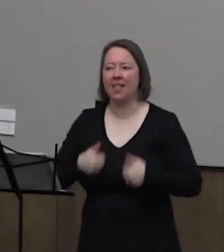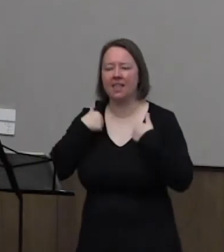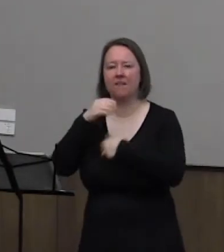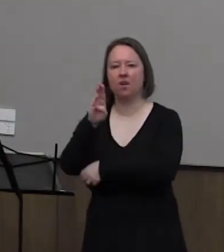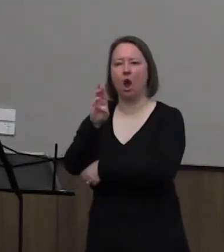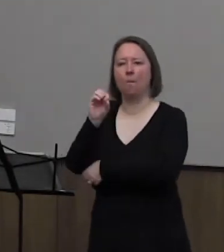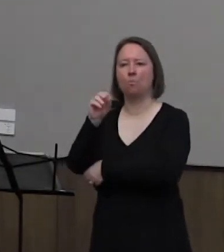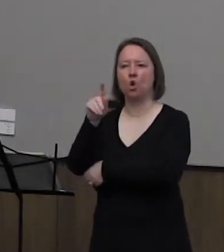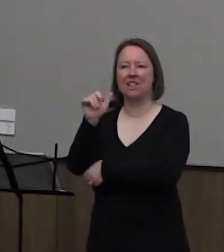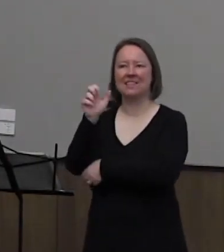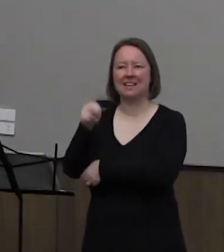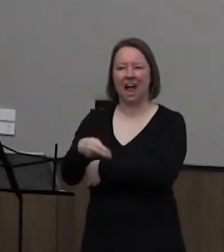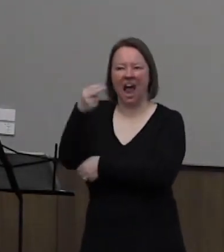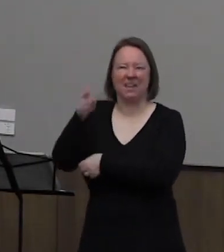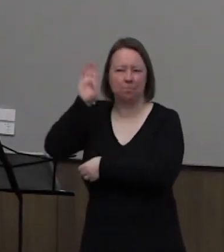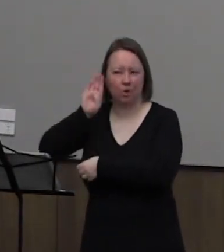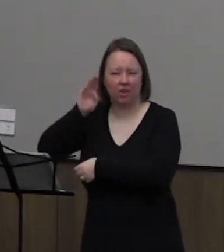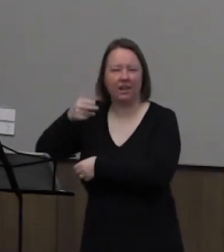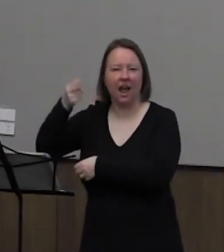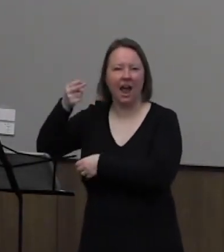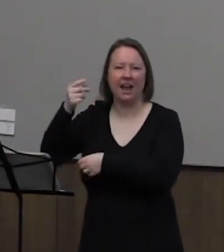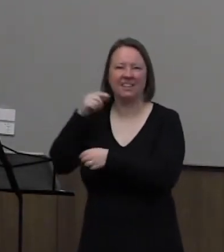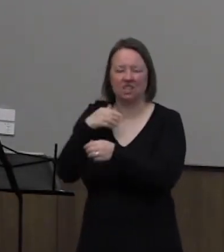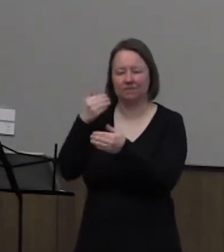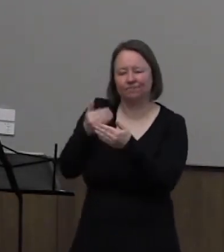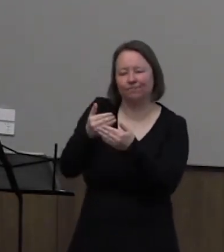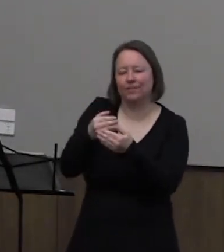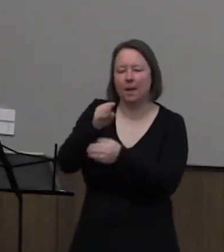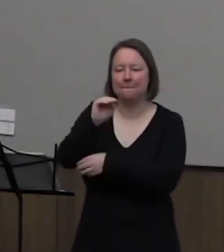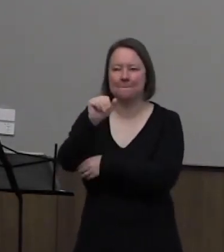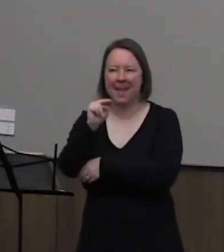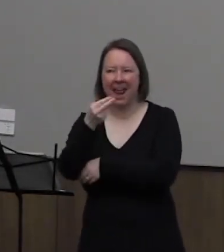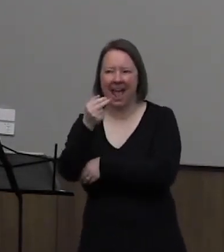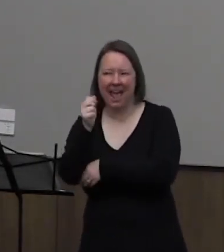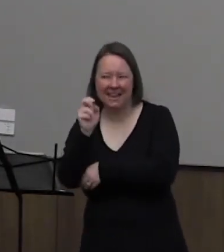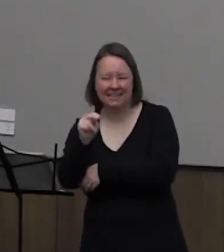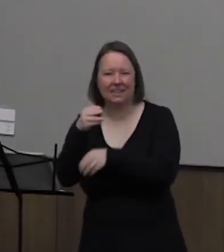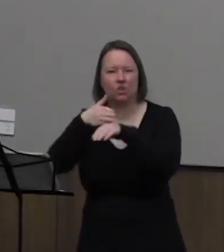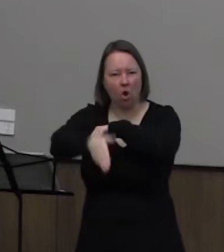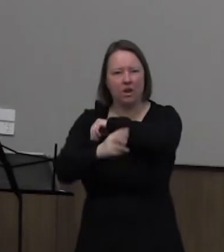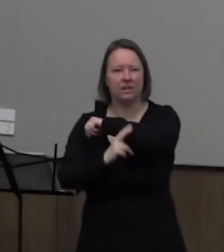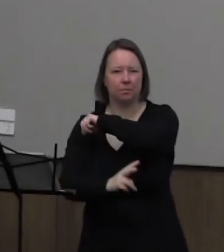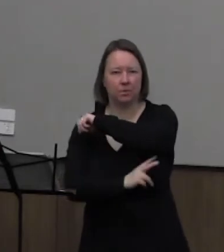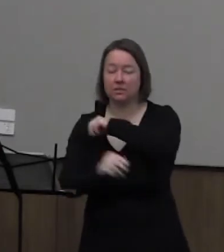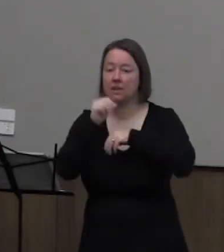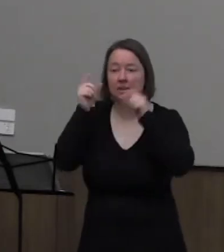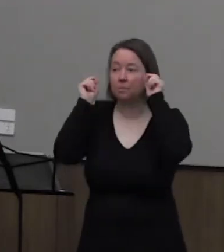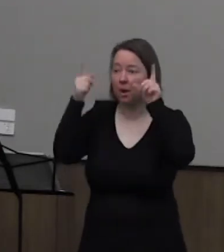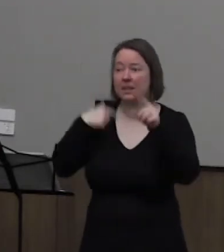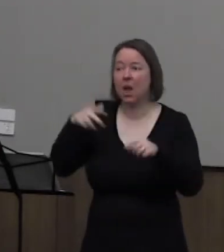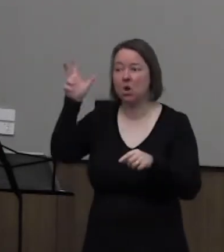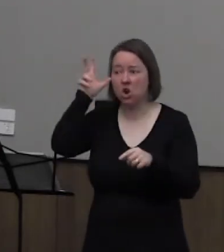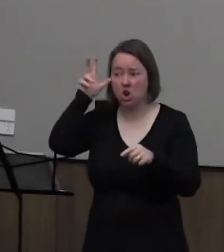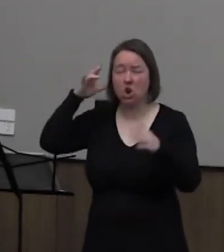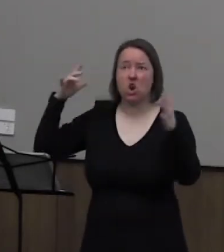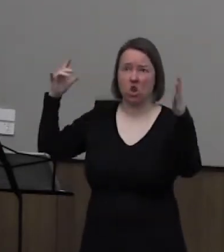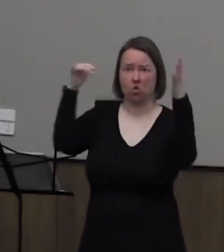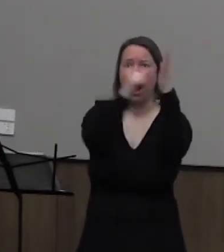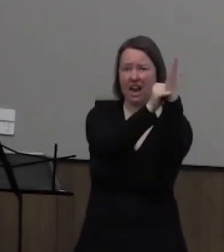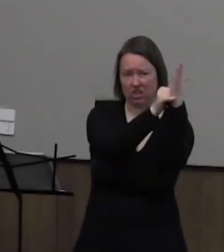Heights, just minutes away from downtown Manhattan across a bridge. It's no surprise that I would have heard the crash.